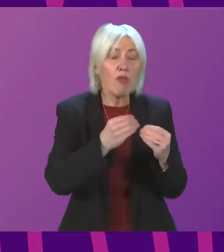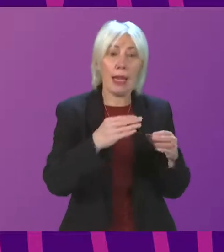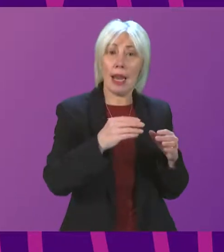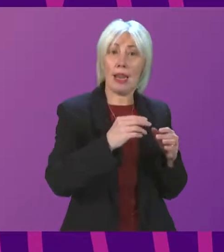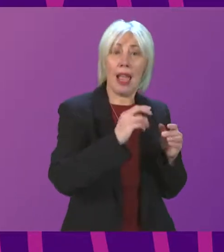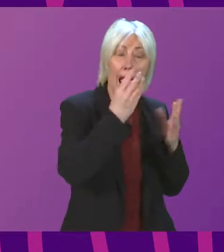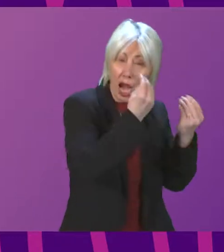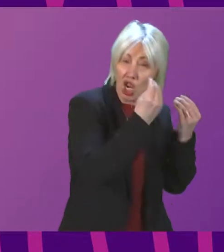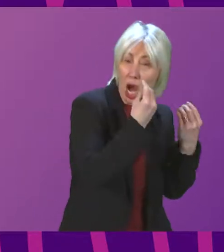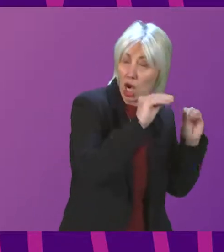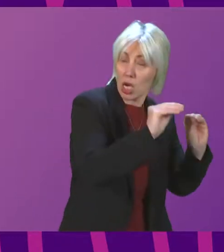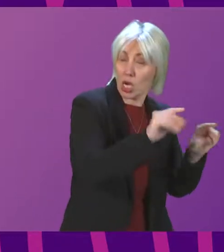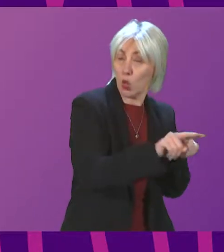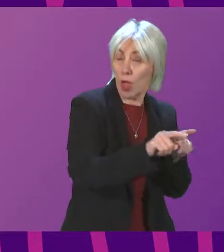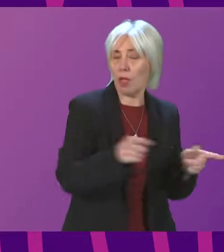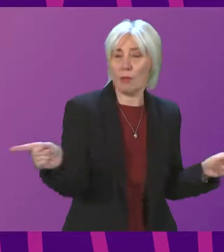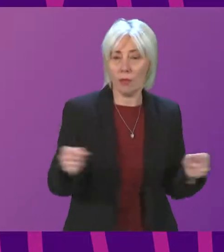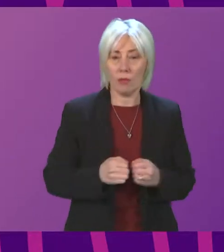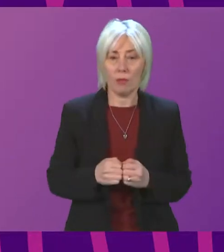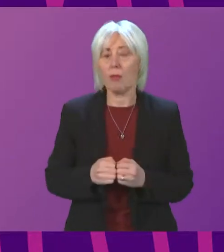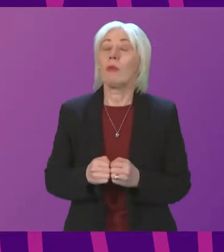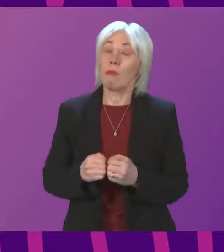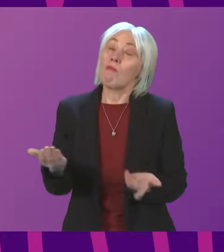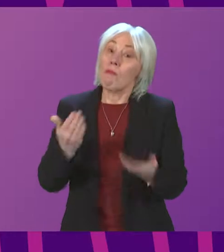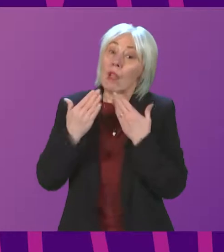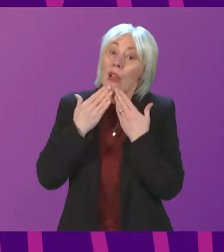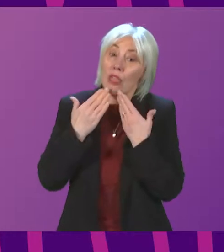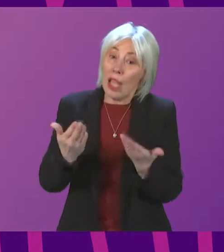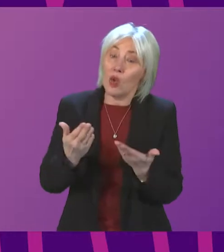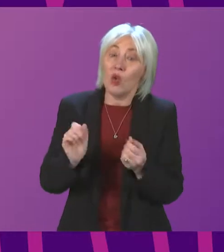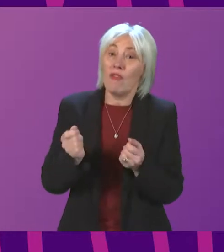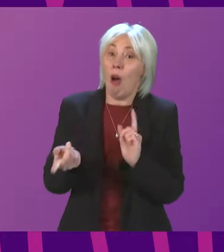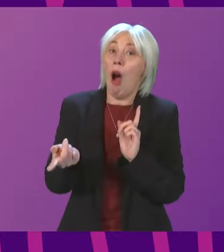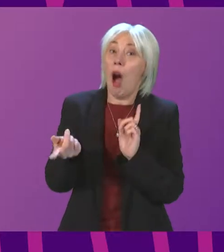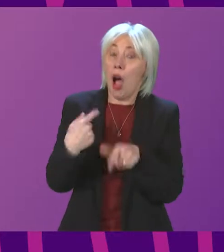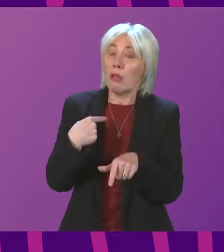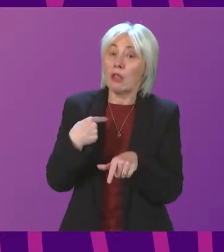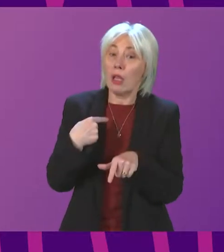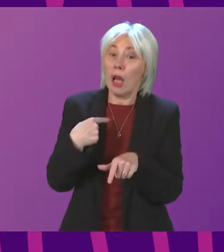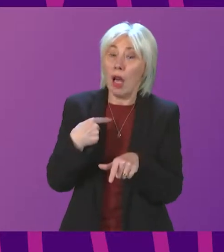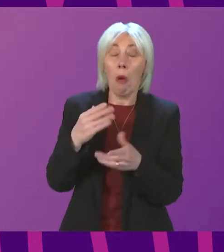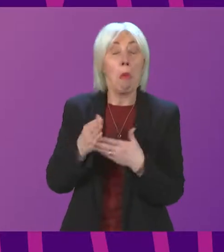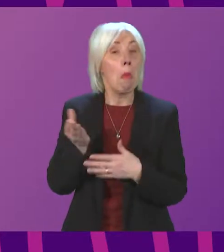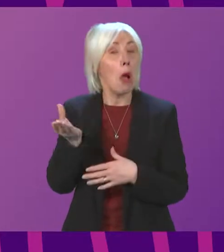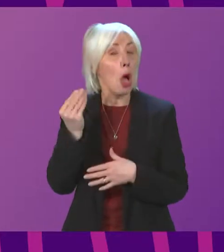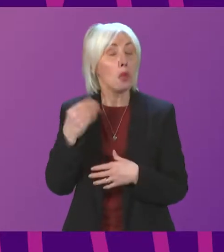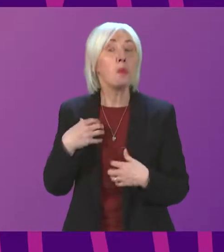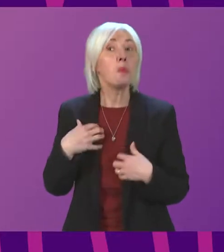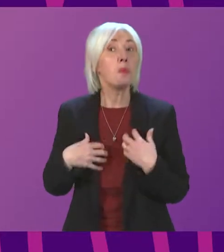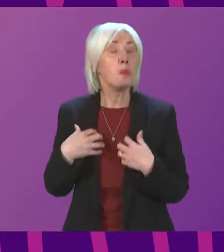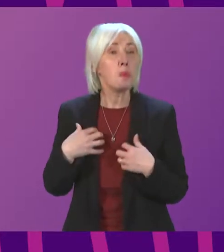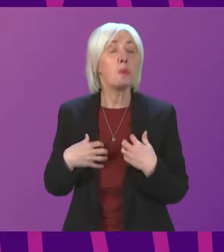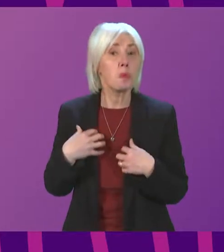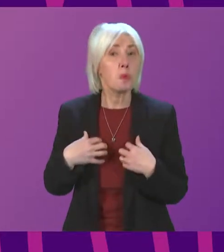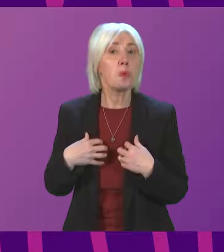Graeme Simpson. Well, can I thank the Minister for that answer which I heard with interest. It shouldn't really